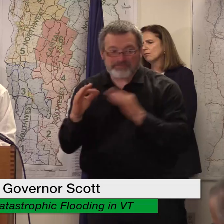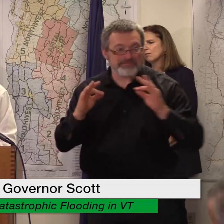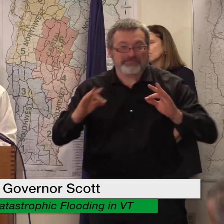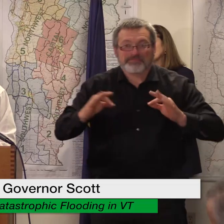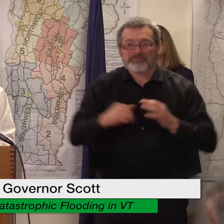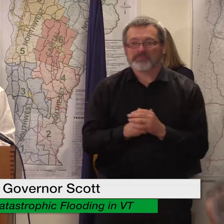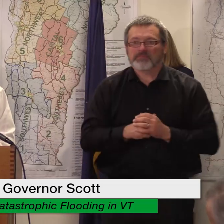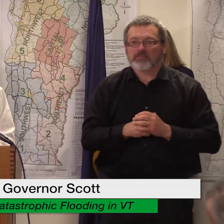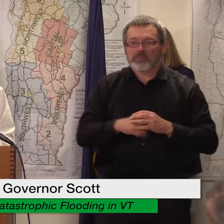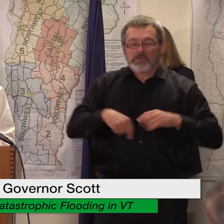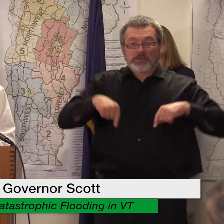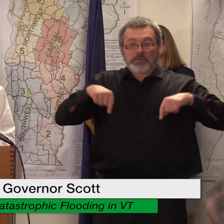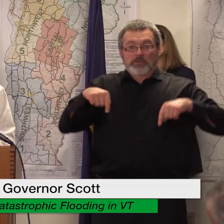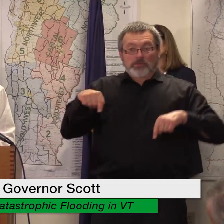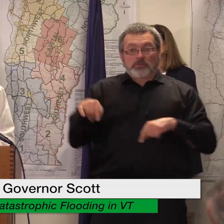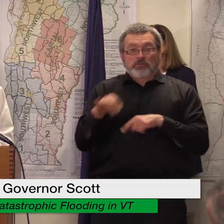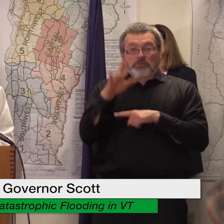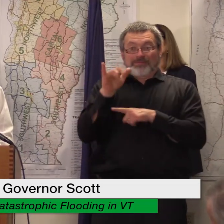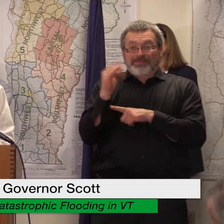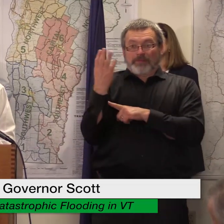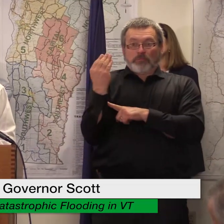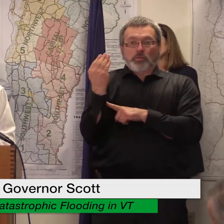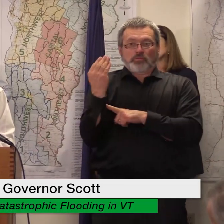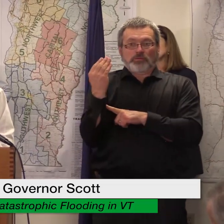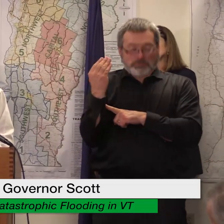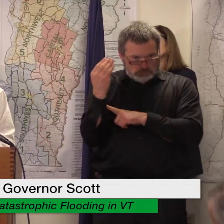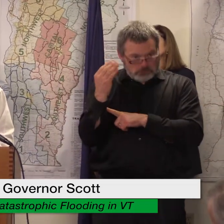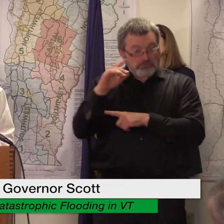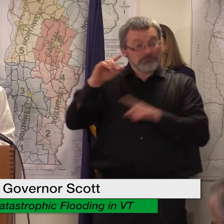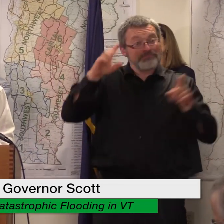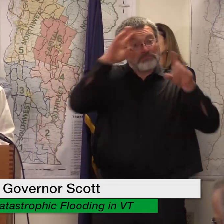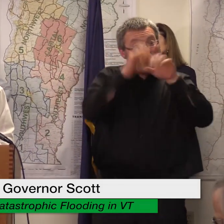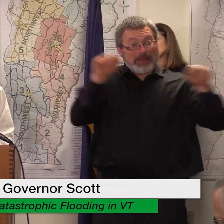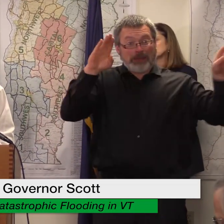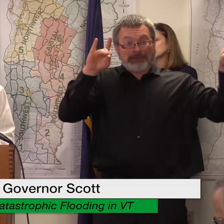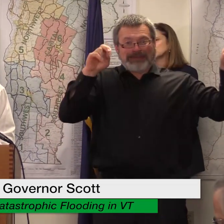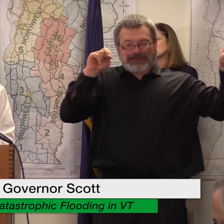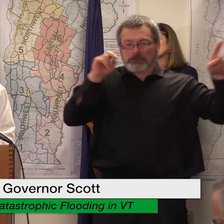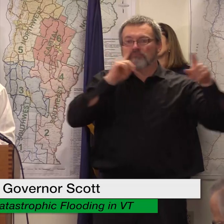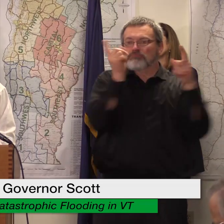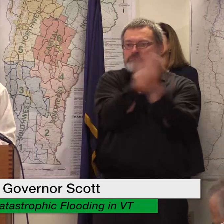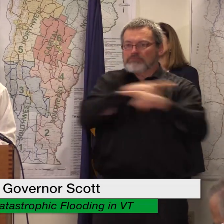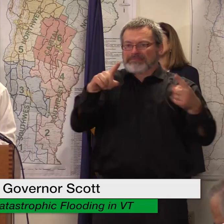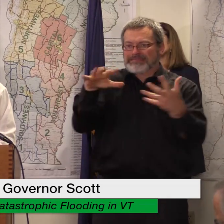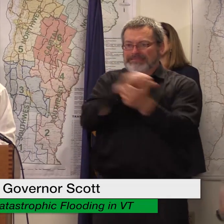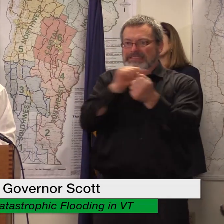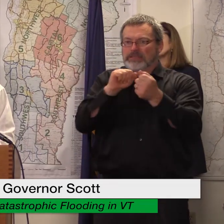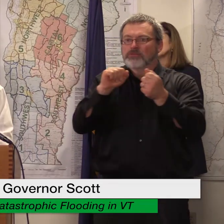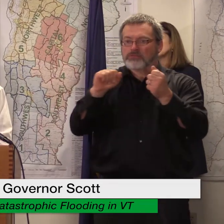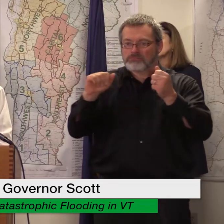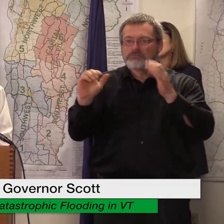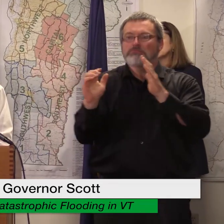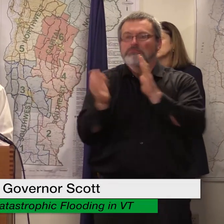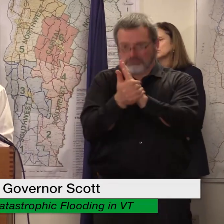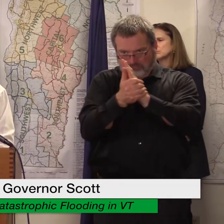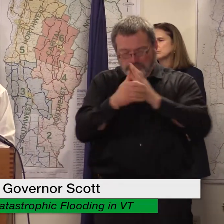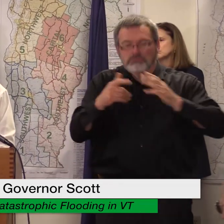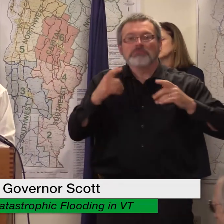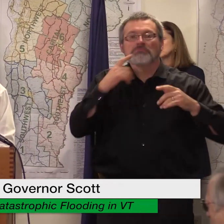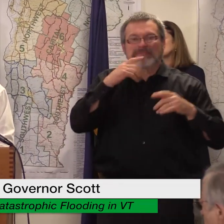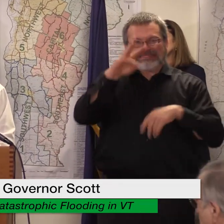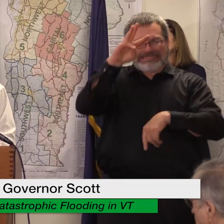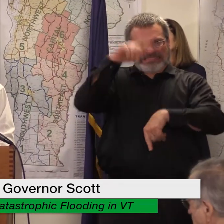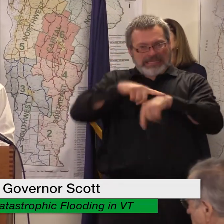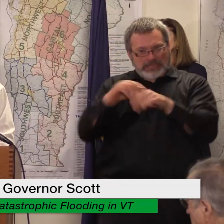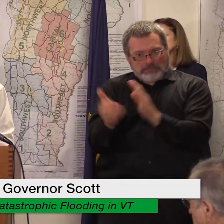president issued a major disaster declaration for vermont and it's been amended six times the declaration authorizes funding